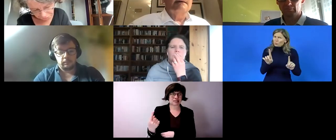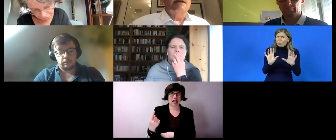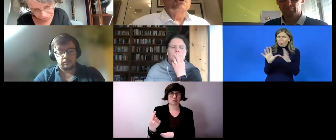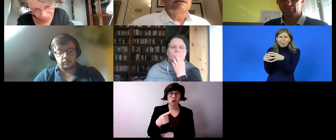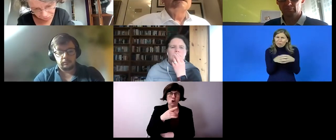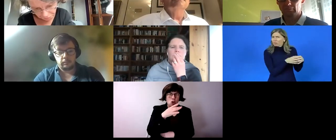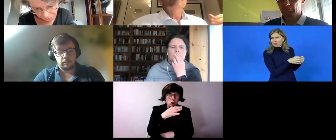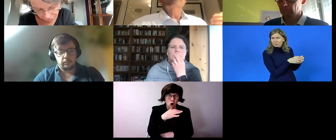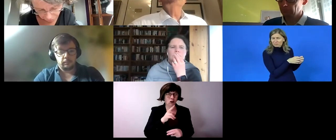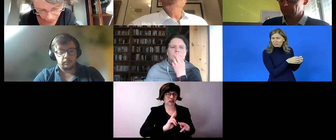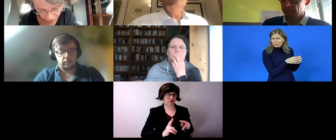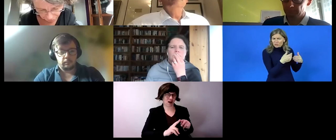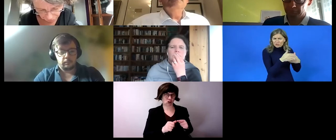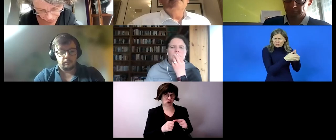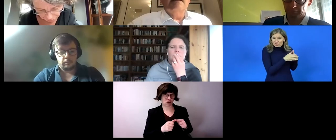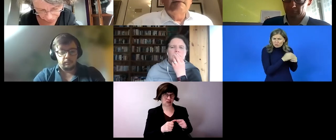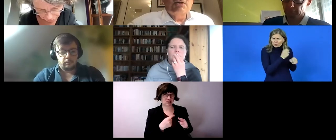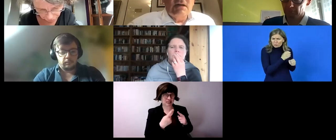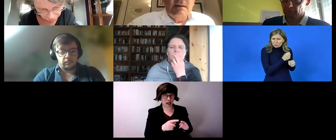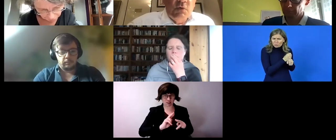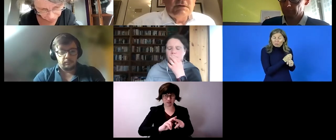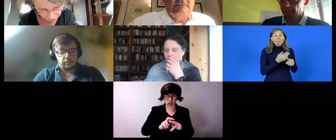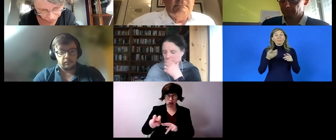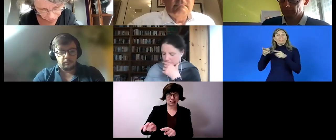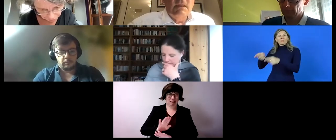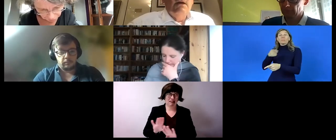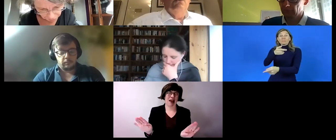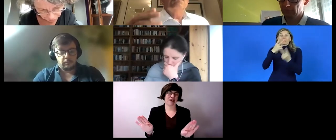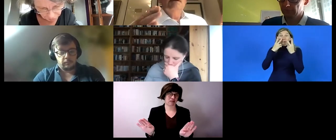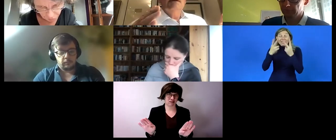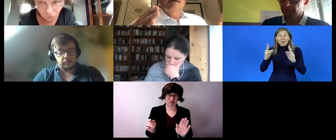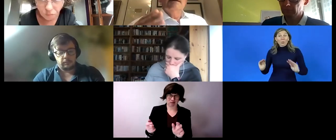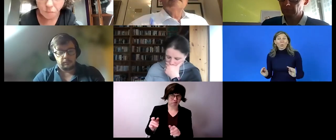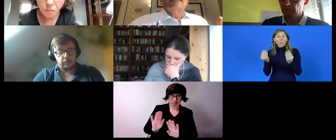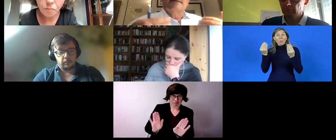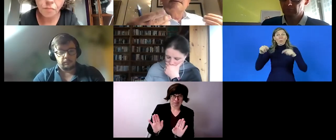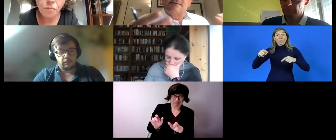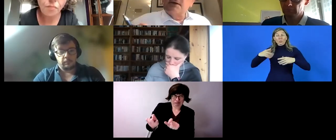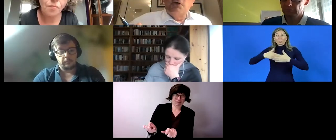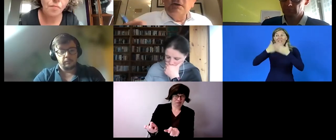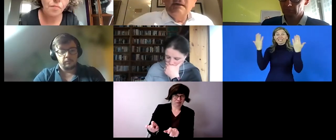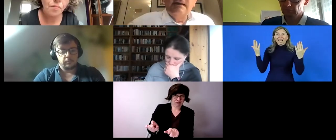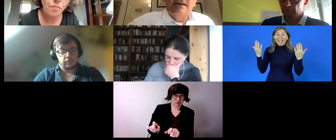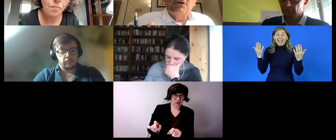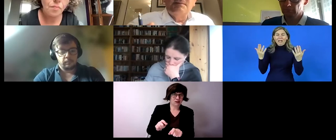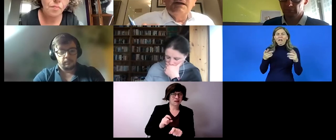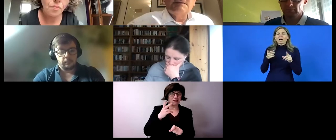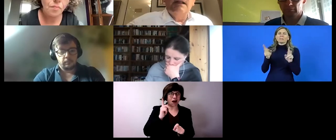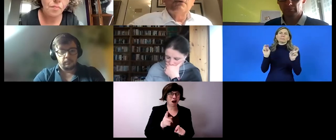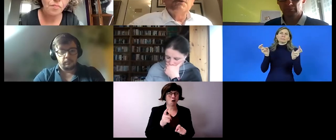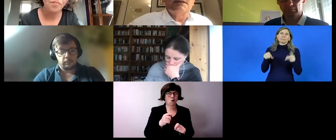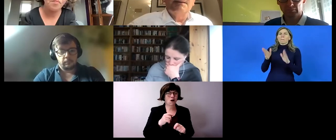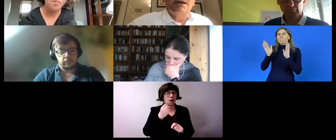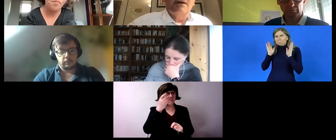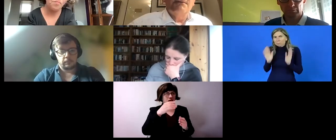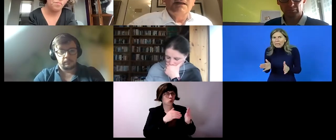so if you look at the young people of today they should not be obliged to enter